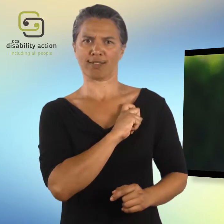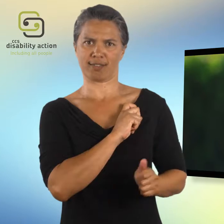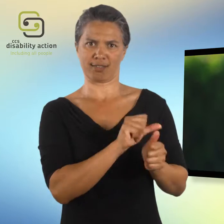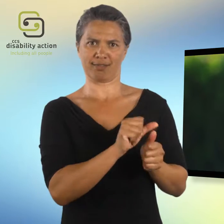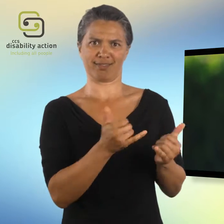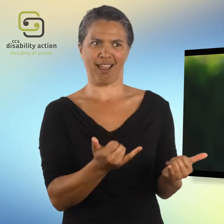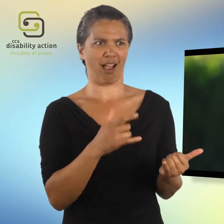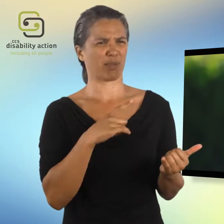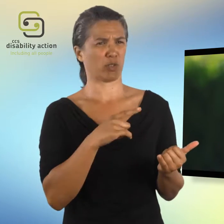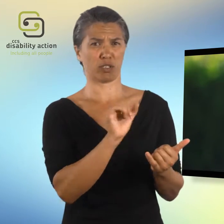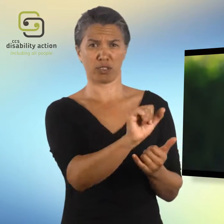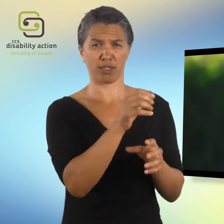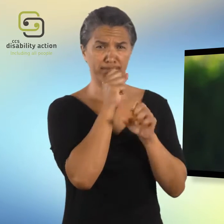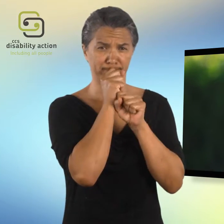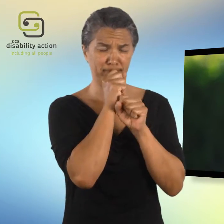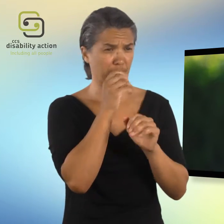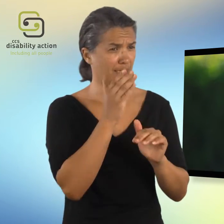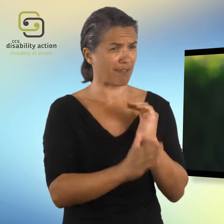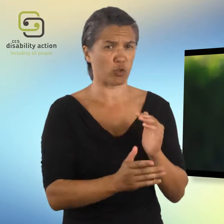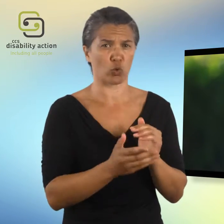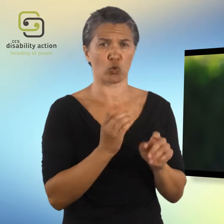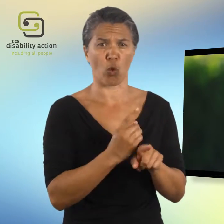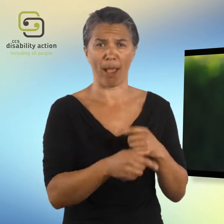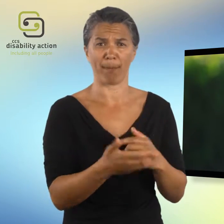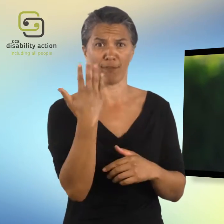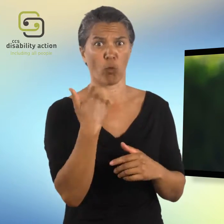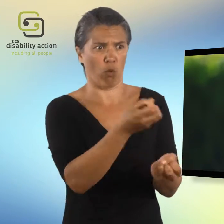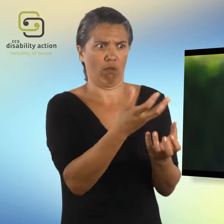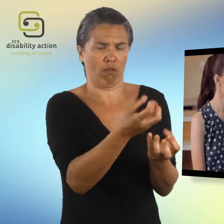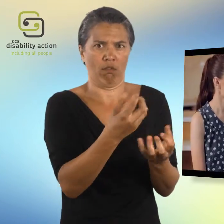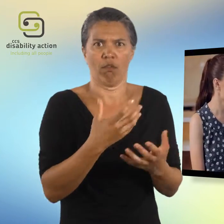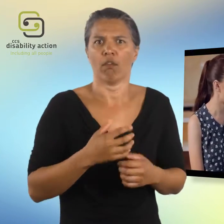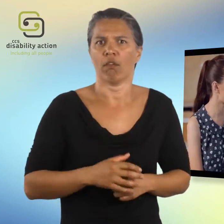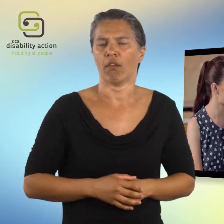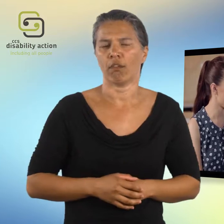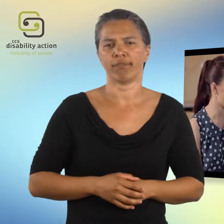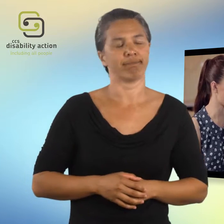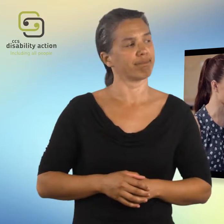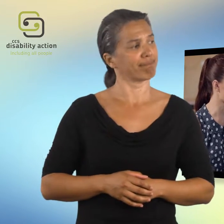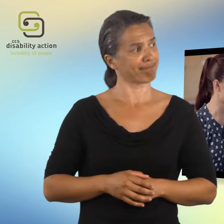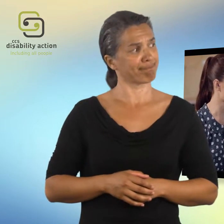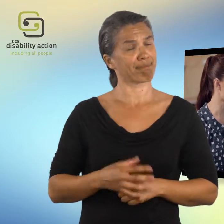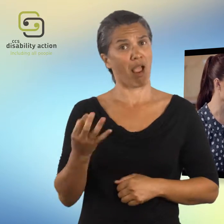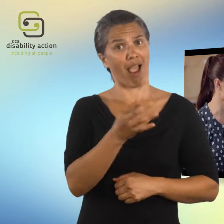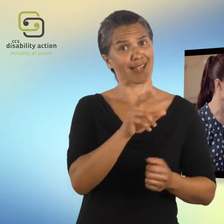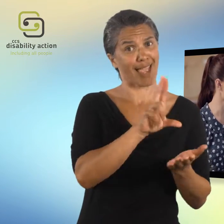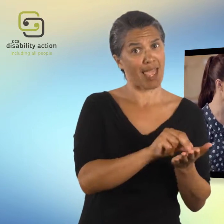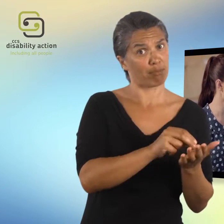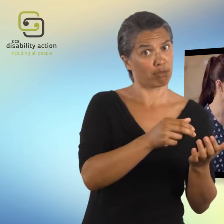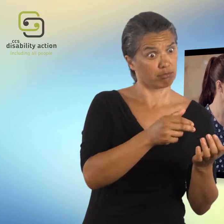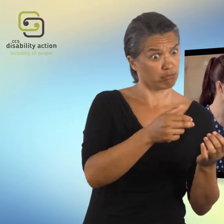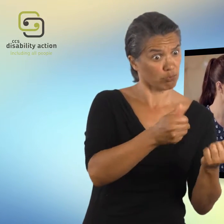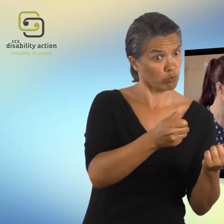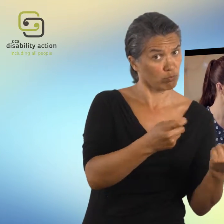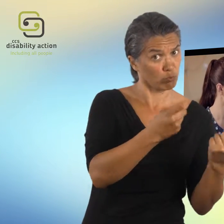me because we've been able to talk about things that she hasn't been able to talk about ever before. So how is the app version of how's it going for you?